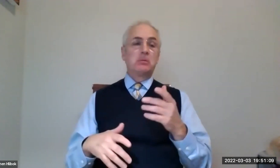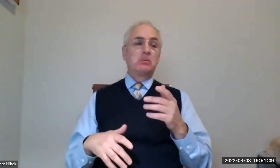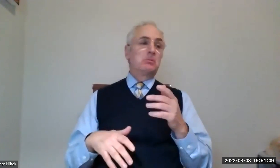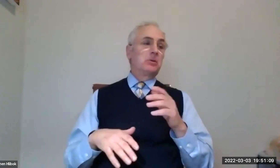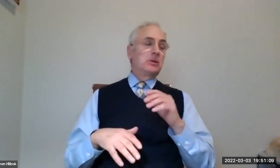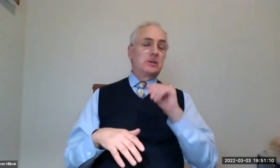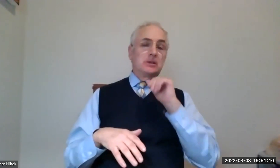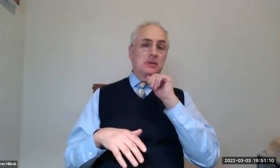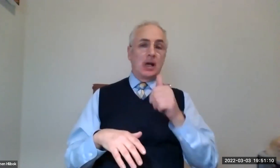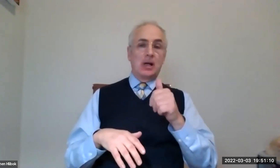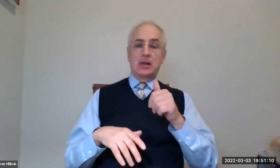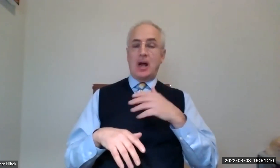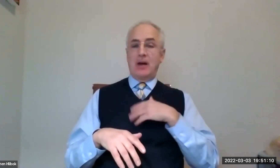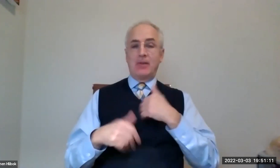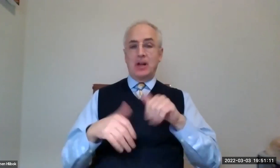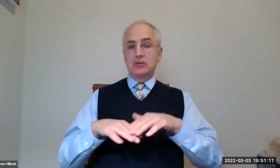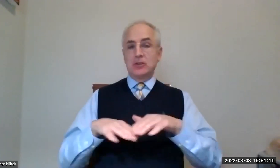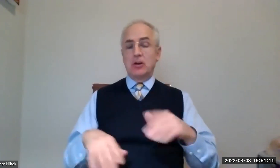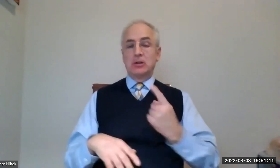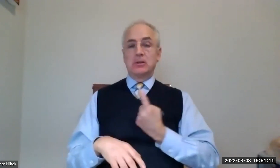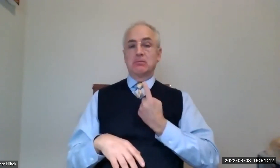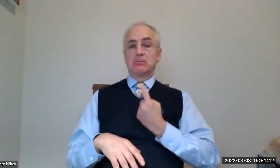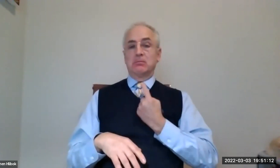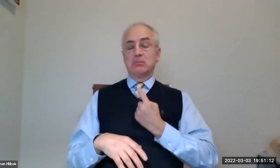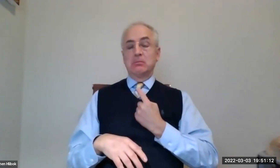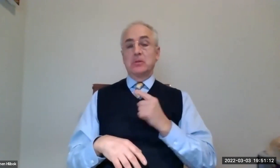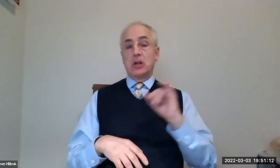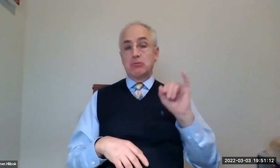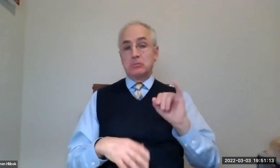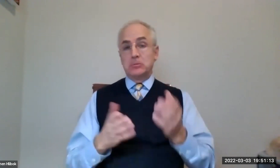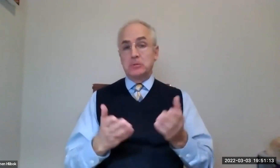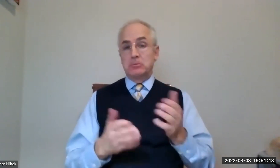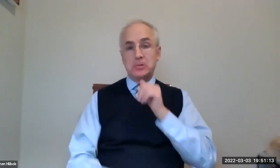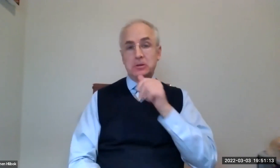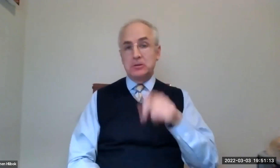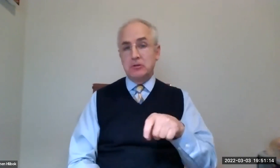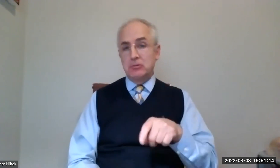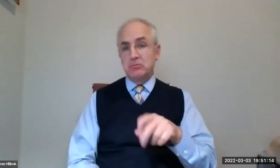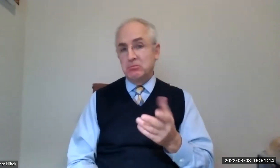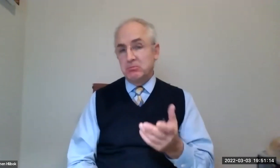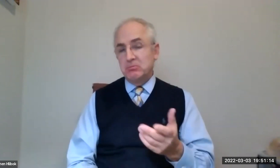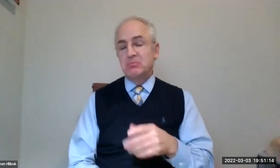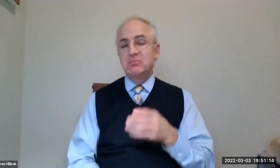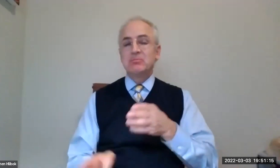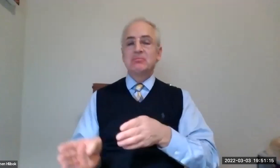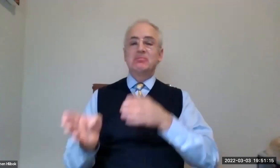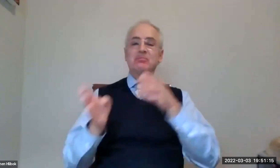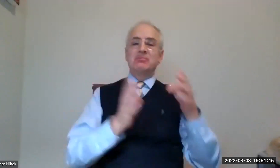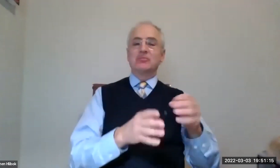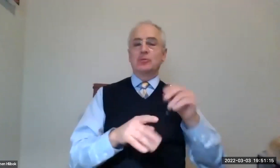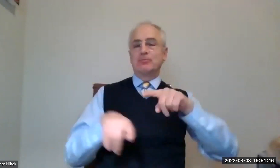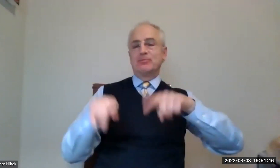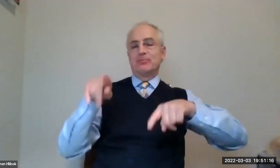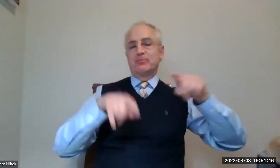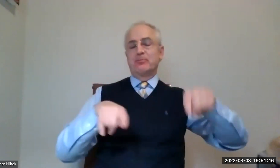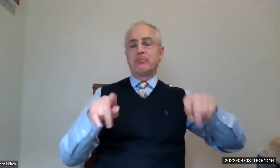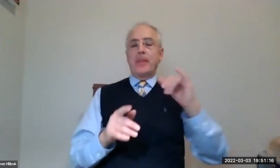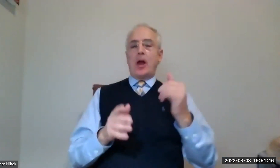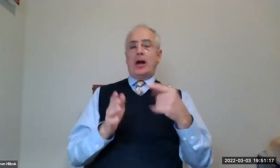you don't have any debt. You're in a very comfortable financial position, a challenging time might arise. Perhaps you haven't run